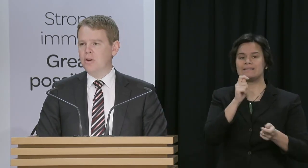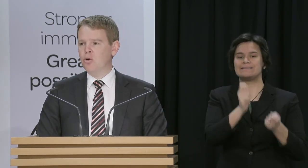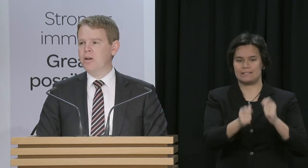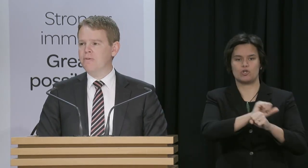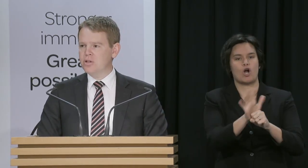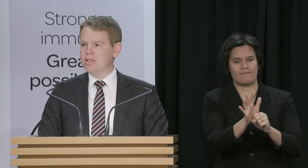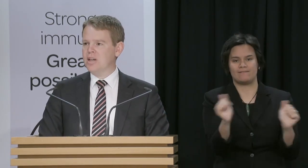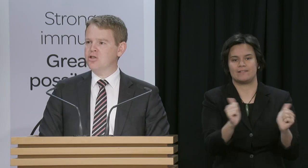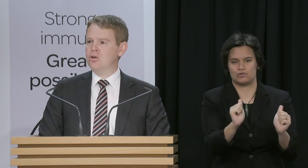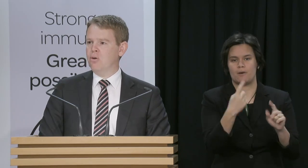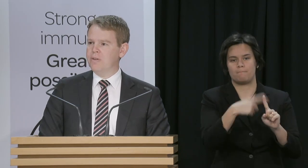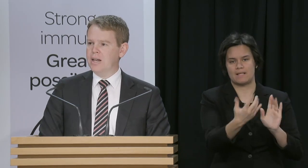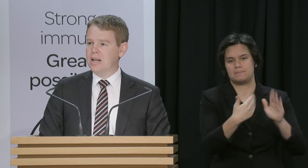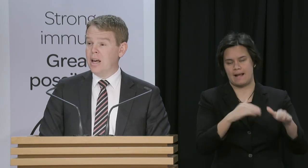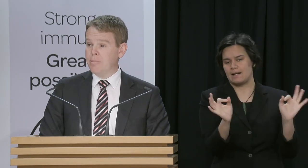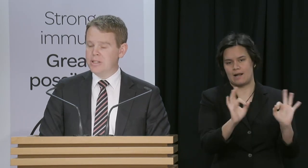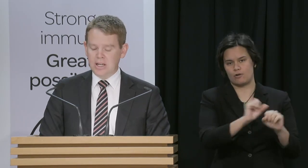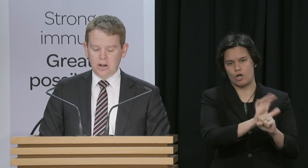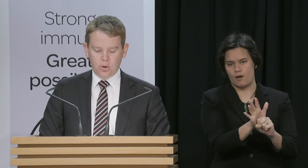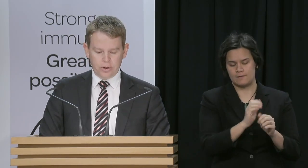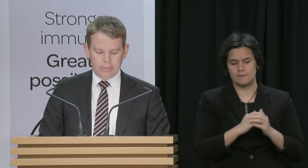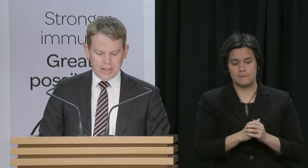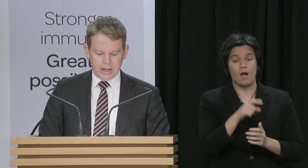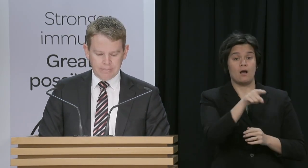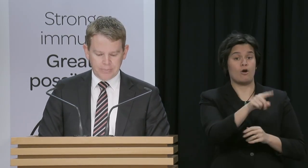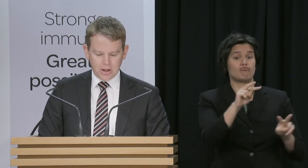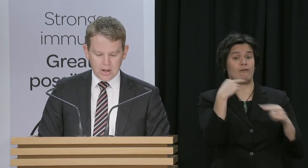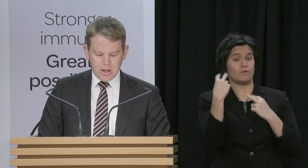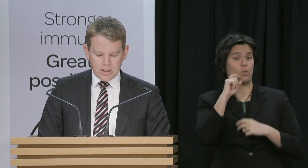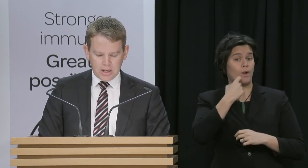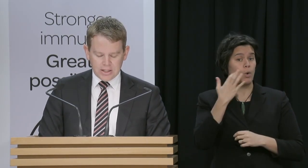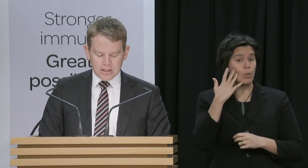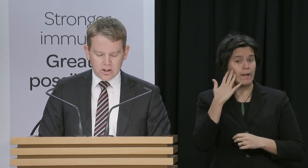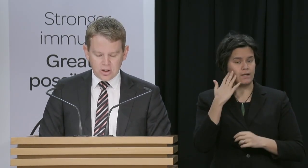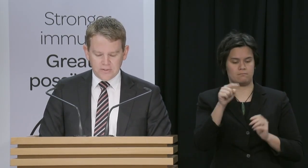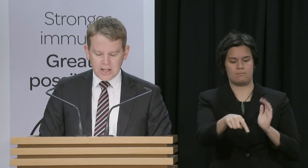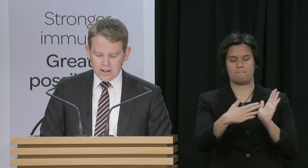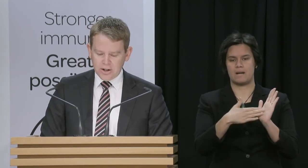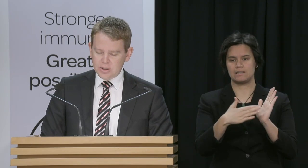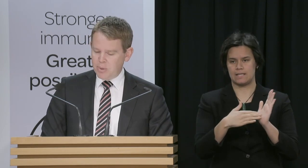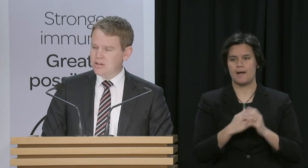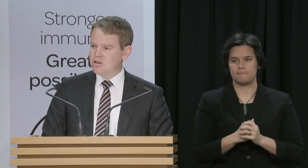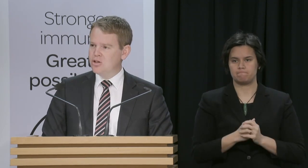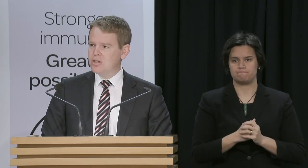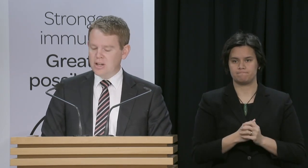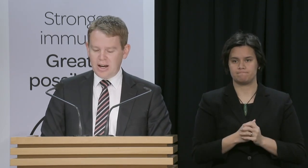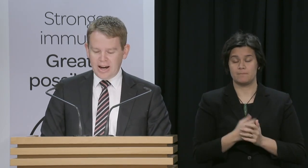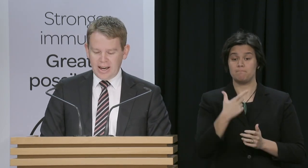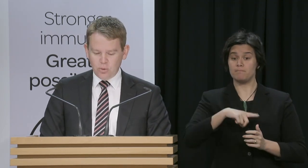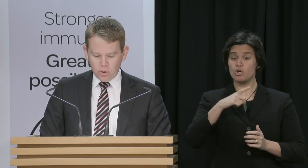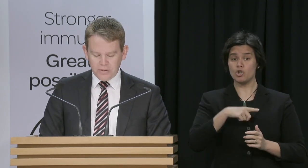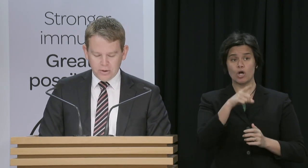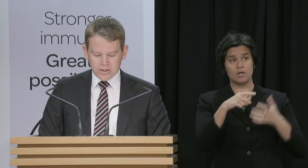of July. There will be a first discussion of that at Cabinet again on Monday. Today's decision gives airlines, passengers